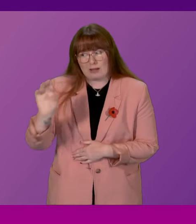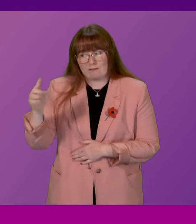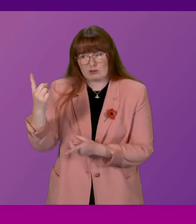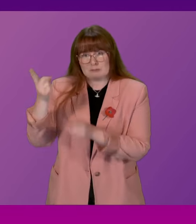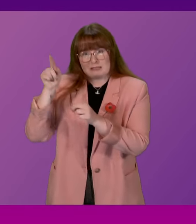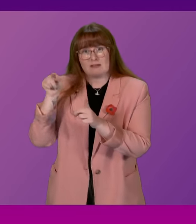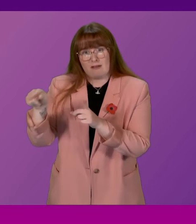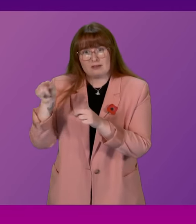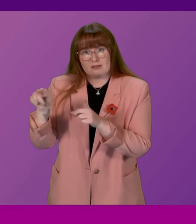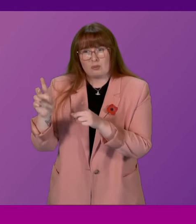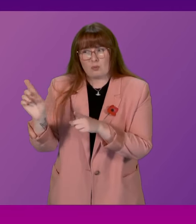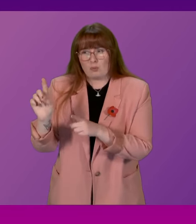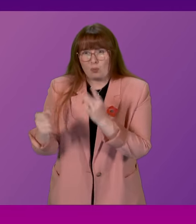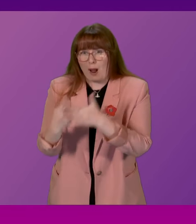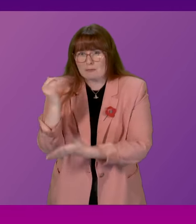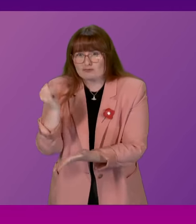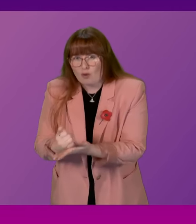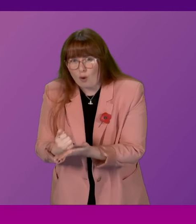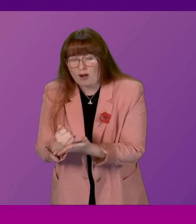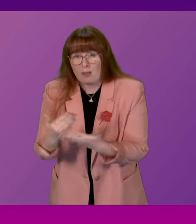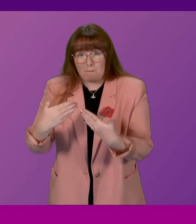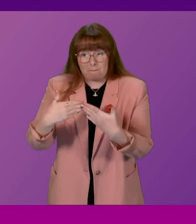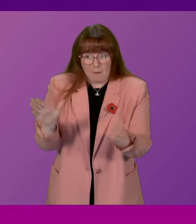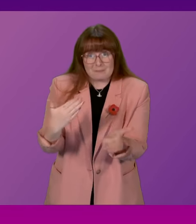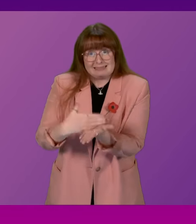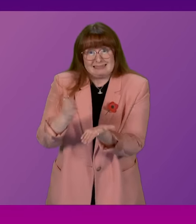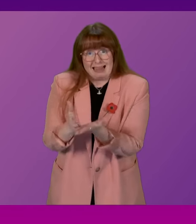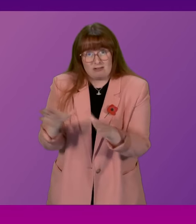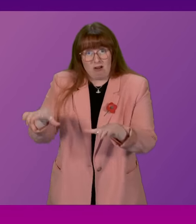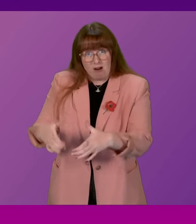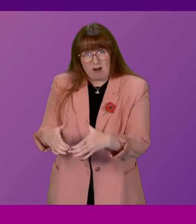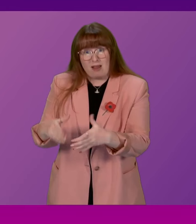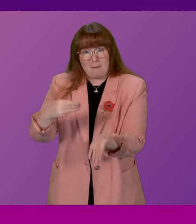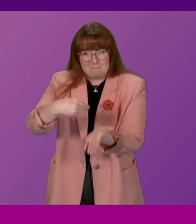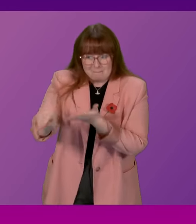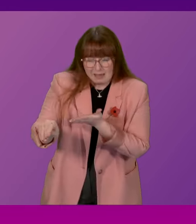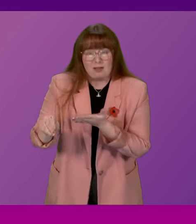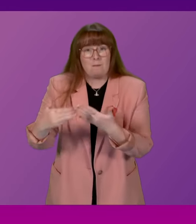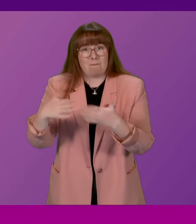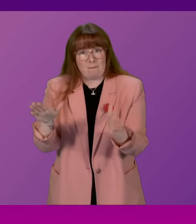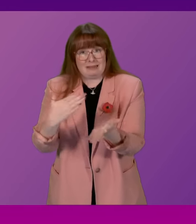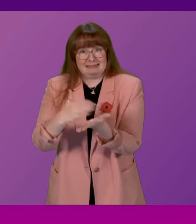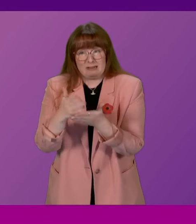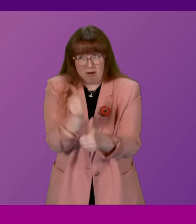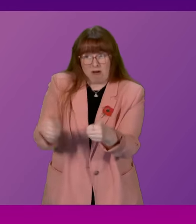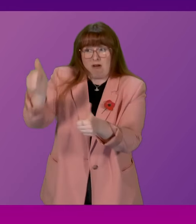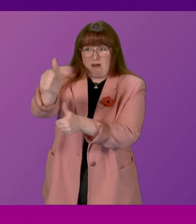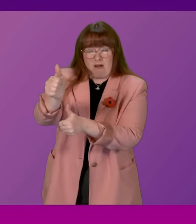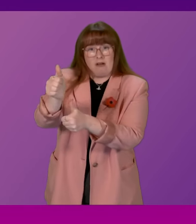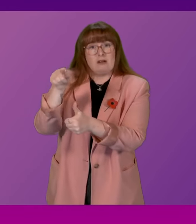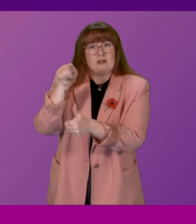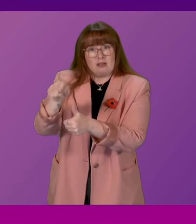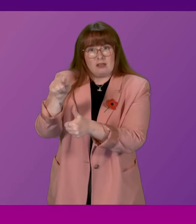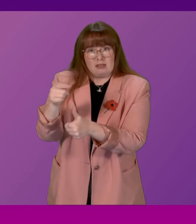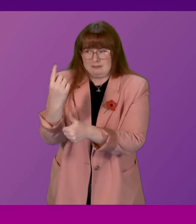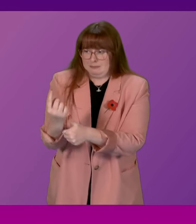what's gone wrong here that a public sector body is paying public sector executives who seem to be a lot into